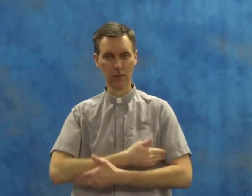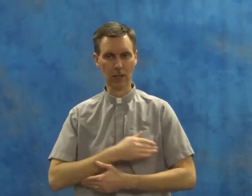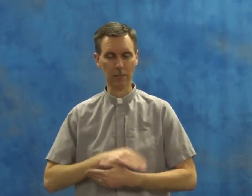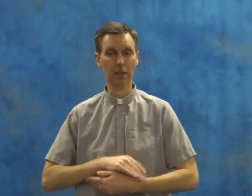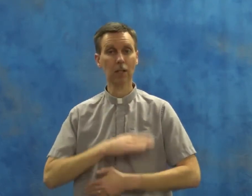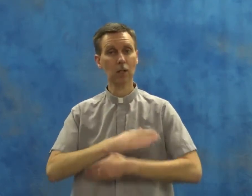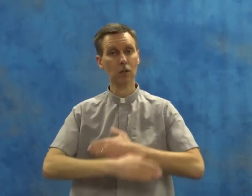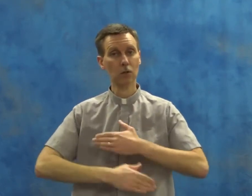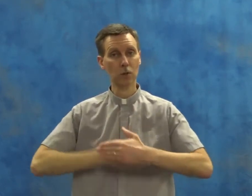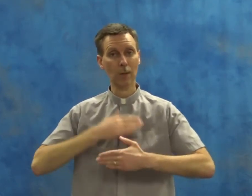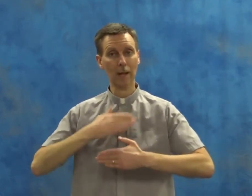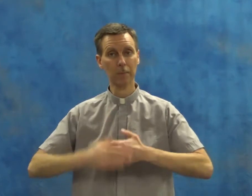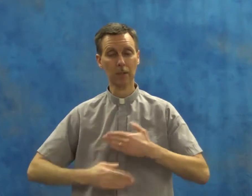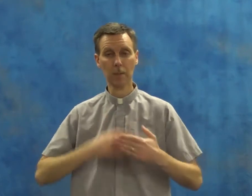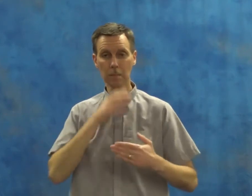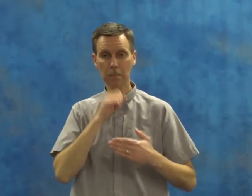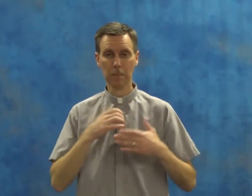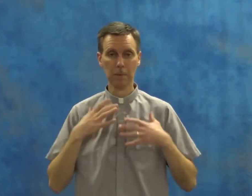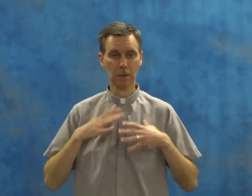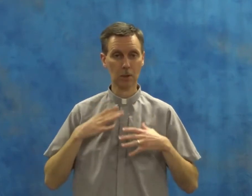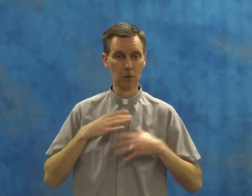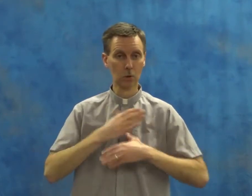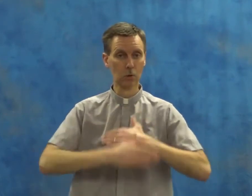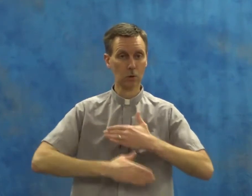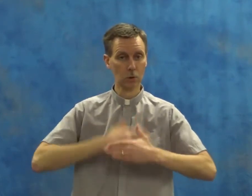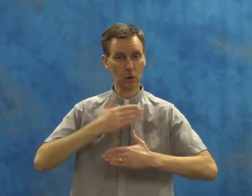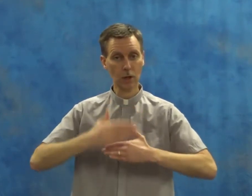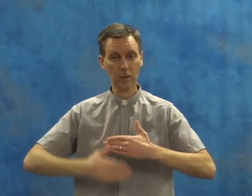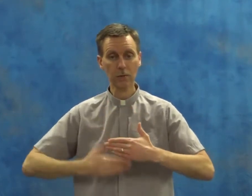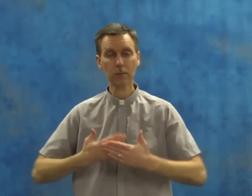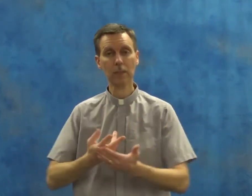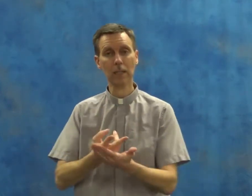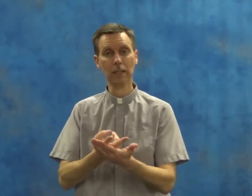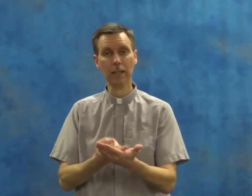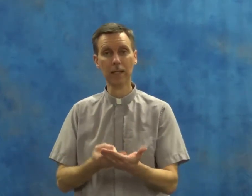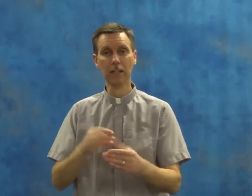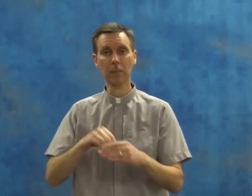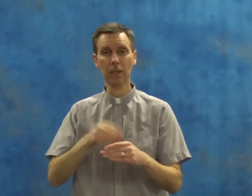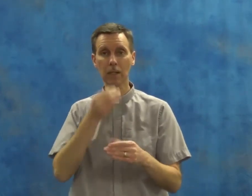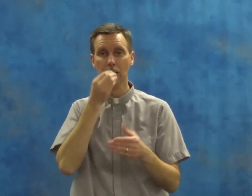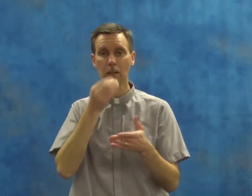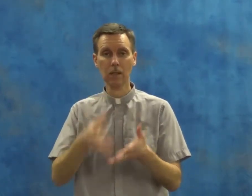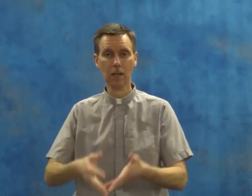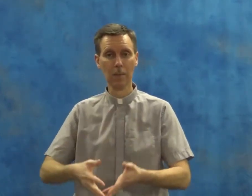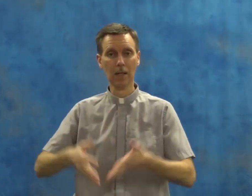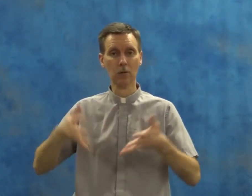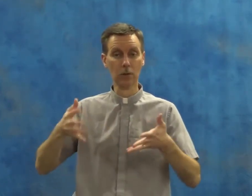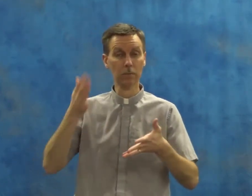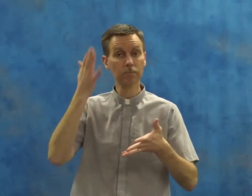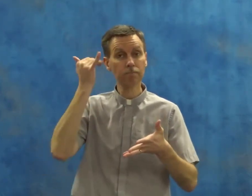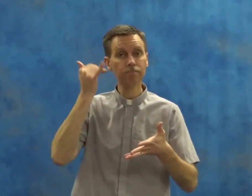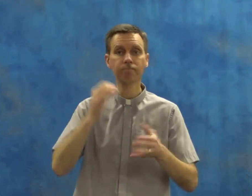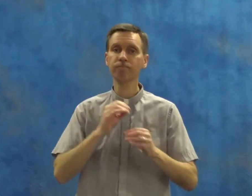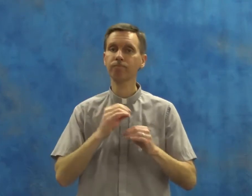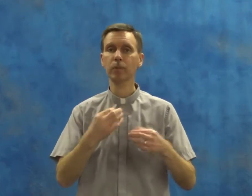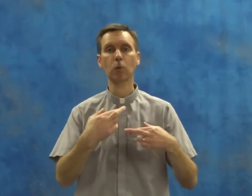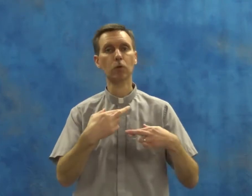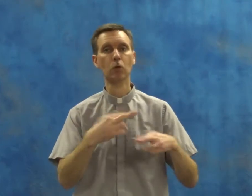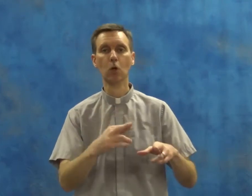She wrapped him in cloths and laid him in a manger. There was no